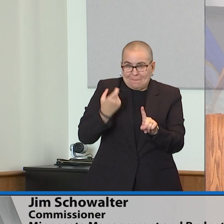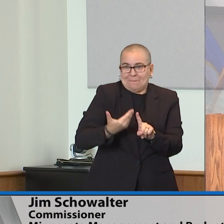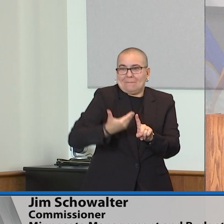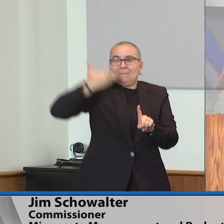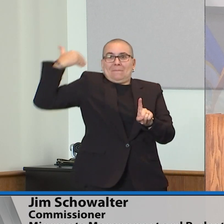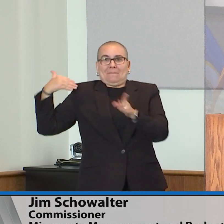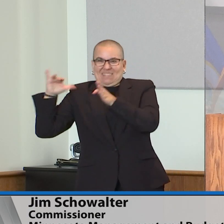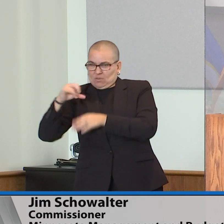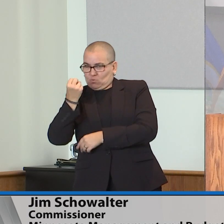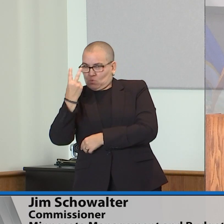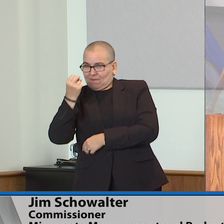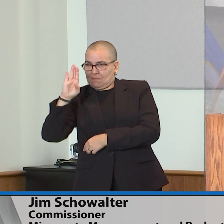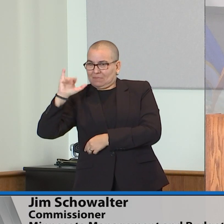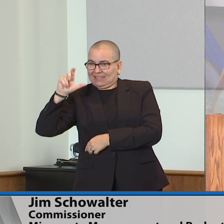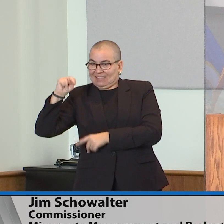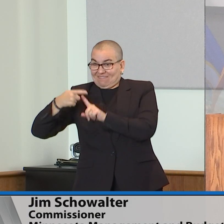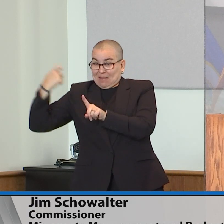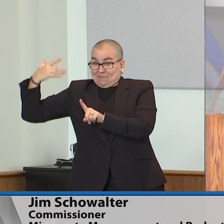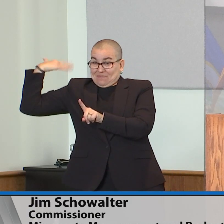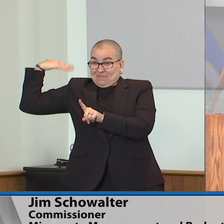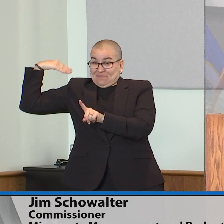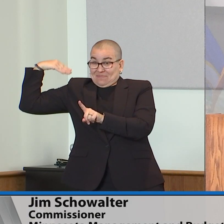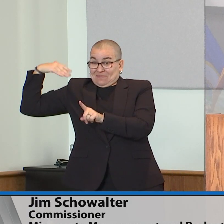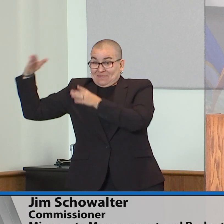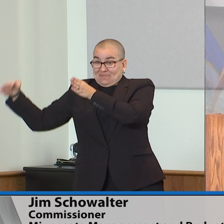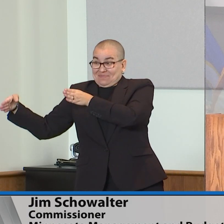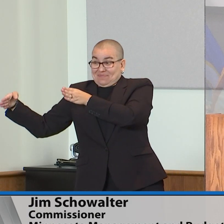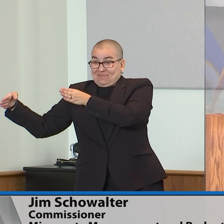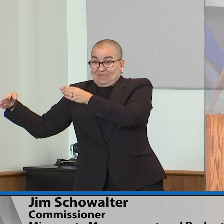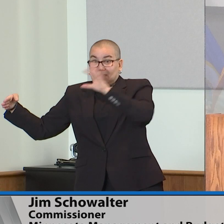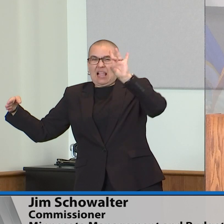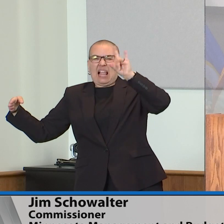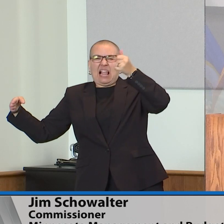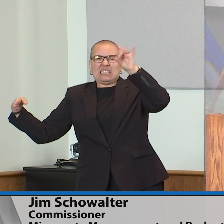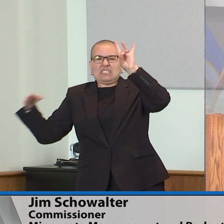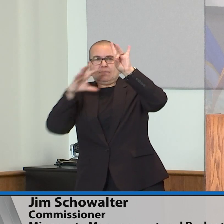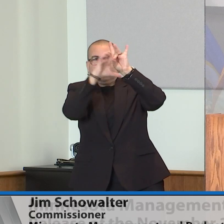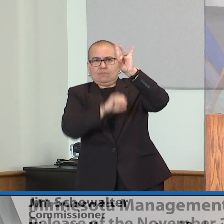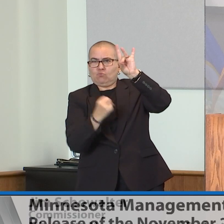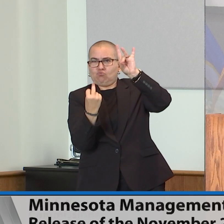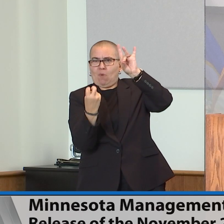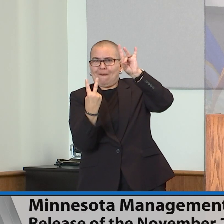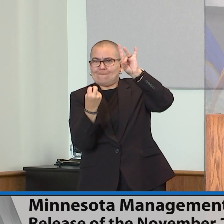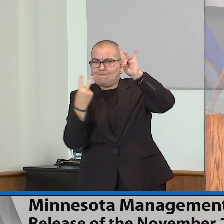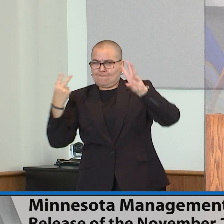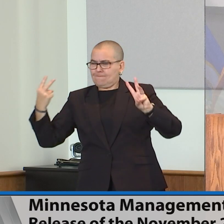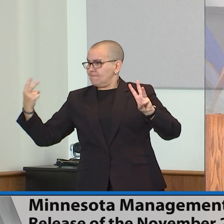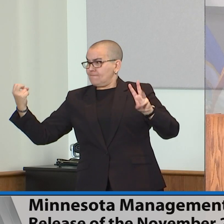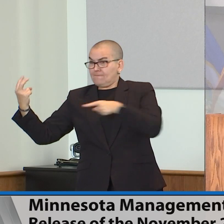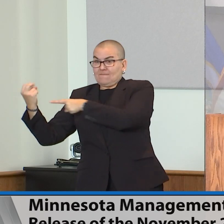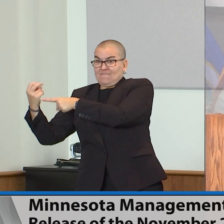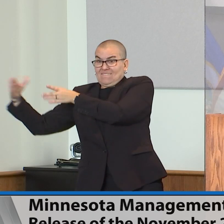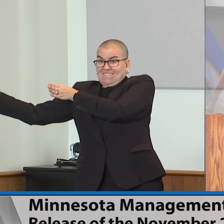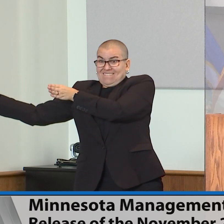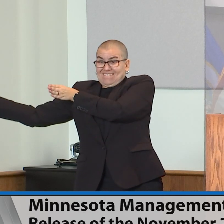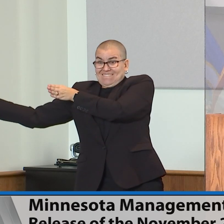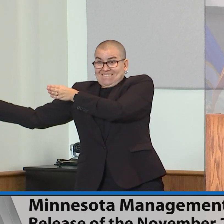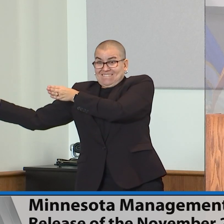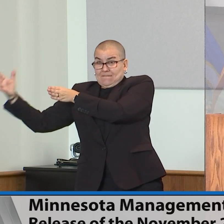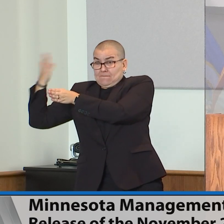projected surplus is coming from previous year activities, previous tax years. As a result,